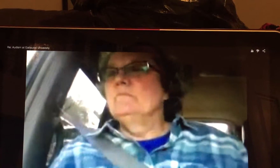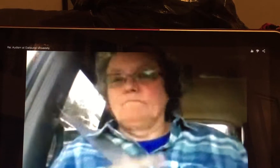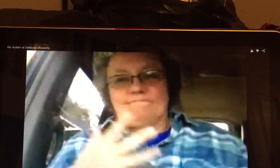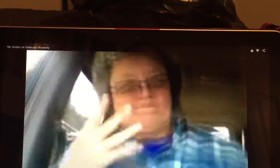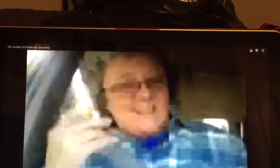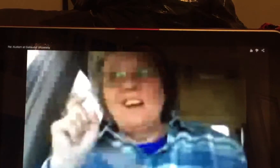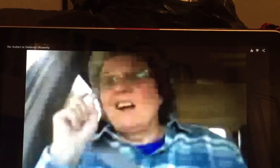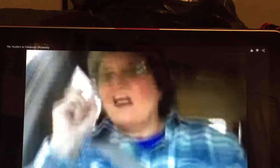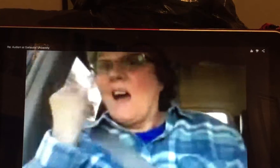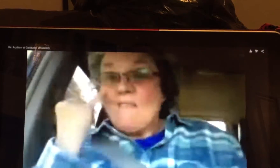things going